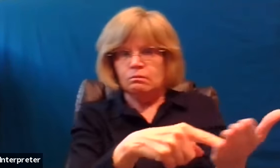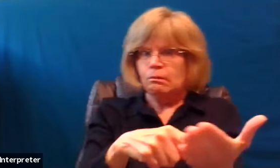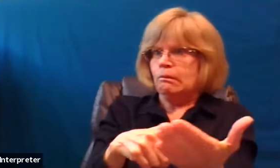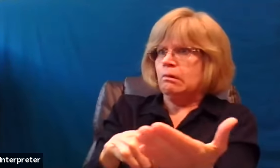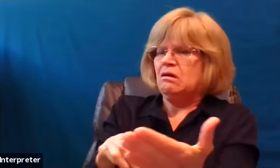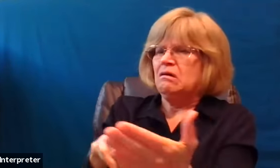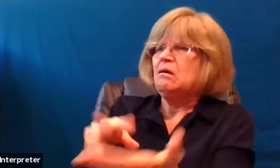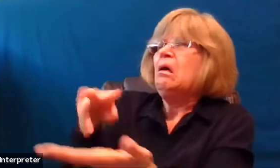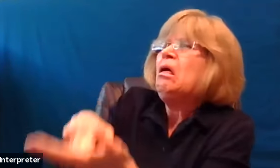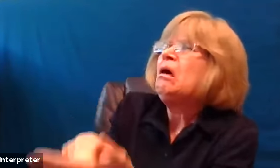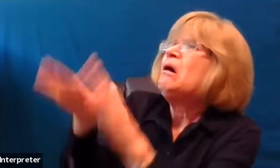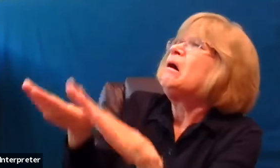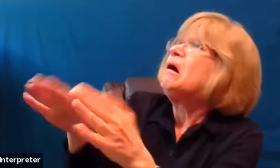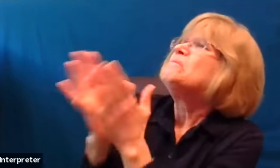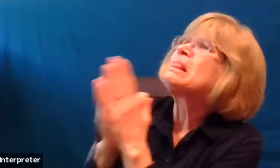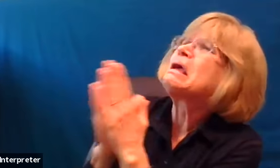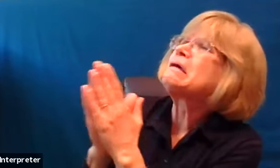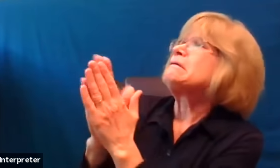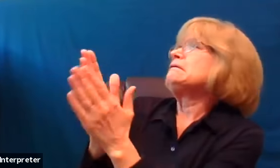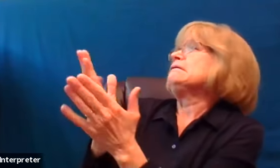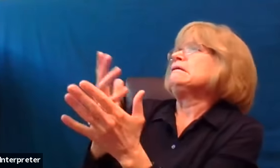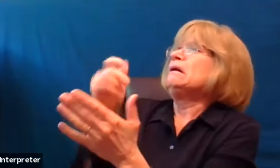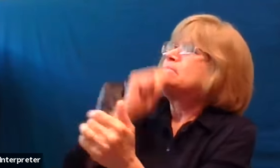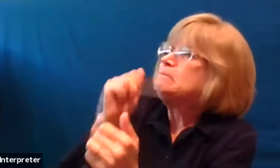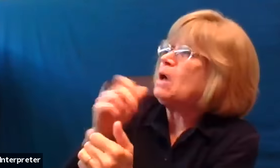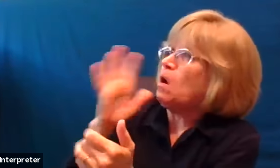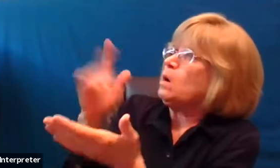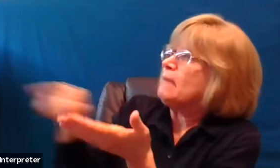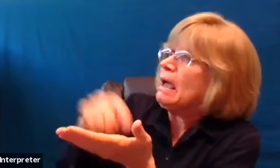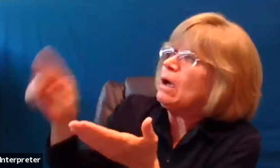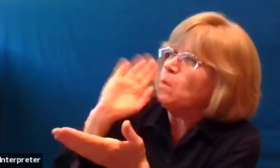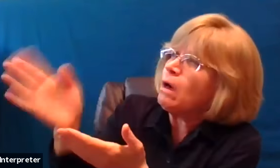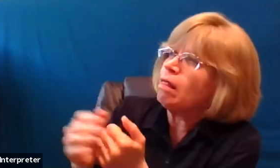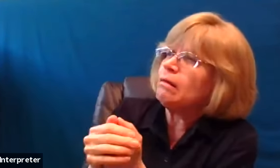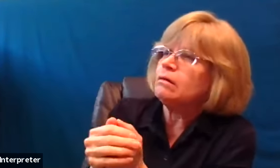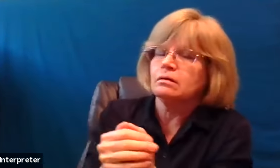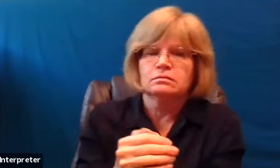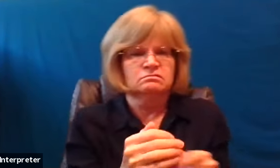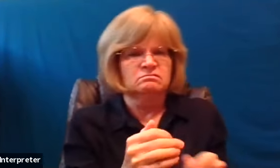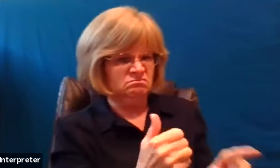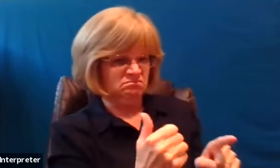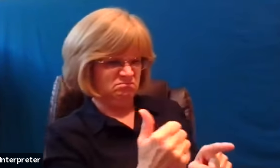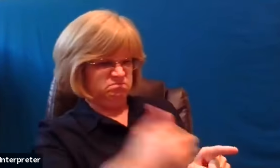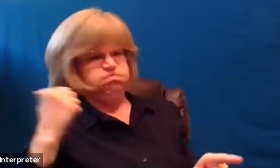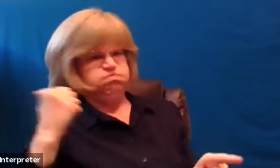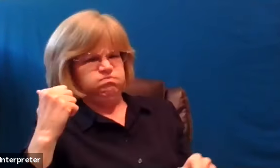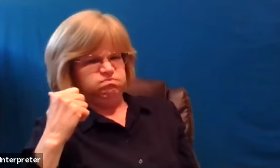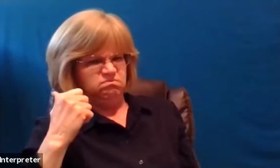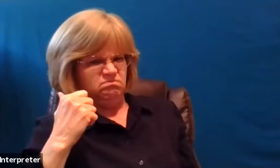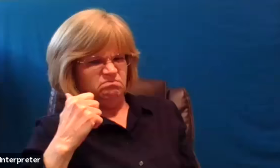pleaded with him have patience with me and i will pay you but he refused then he went and threw him into